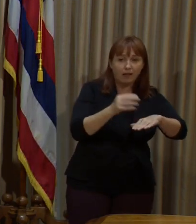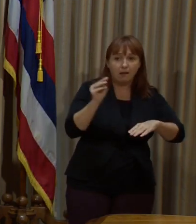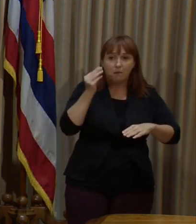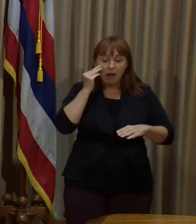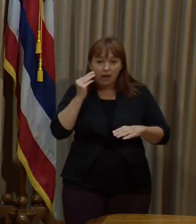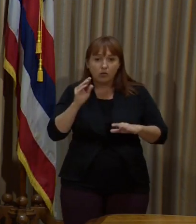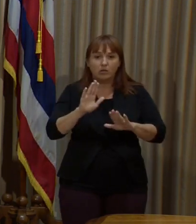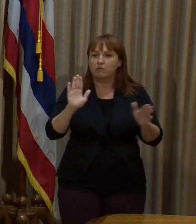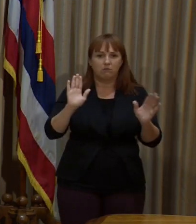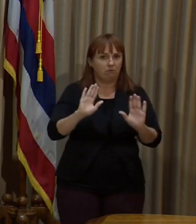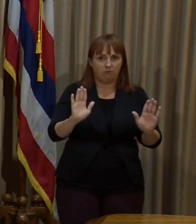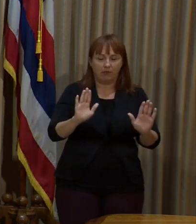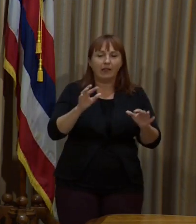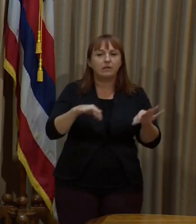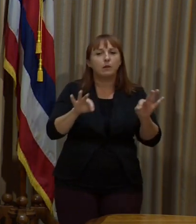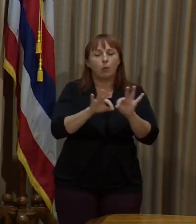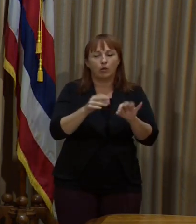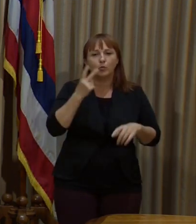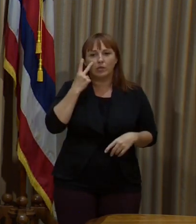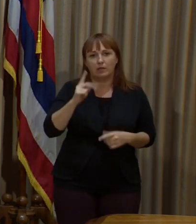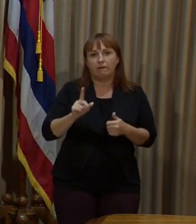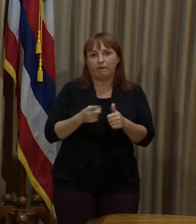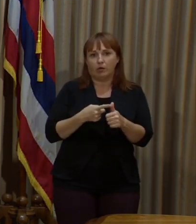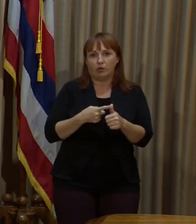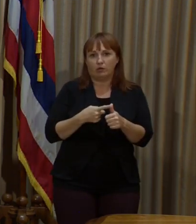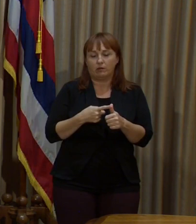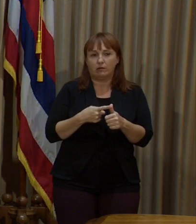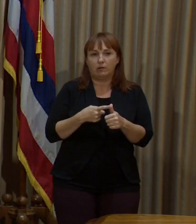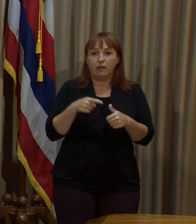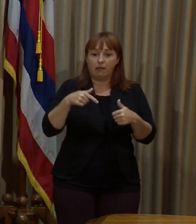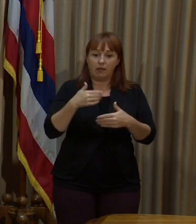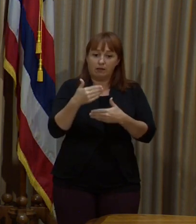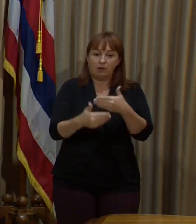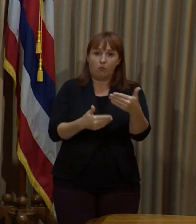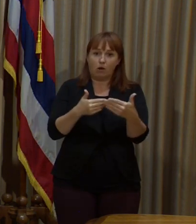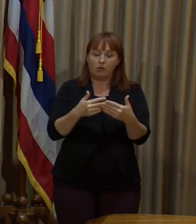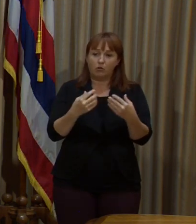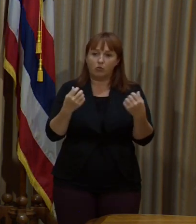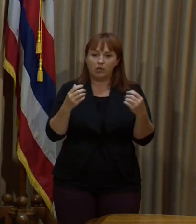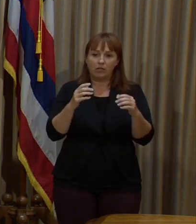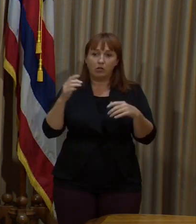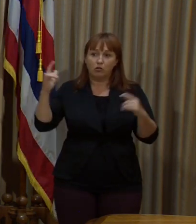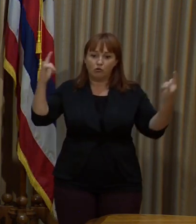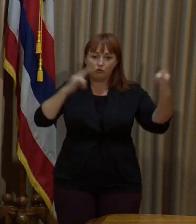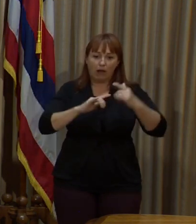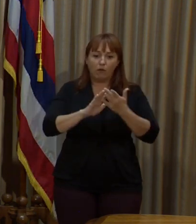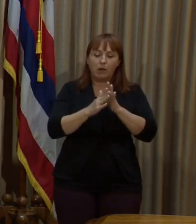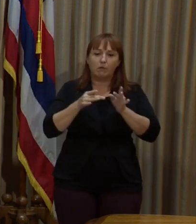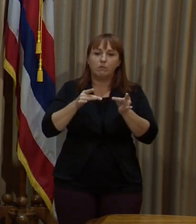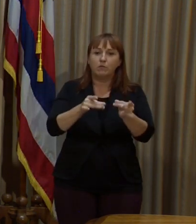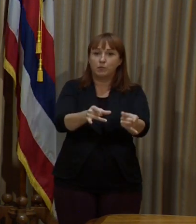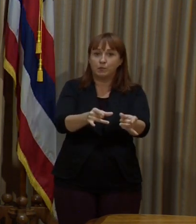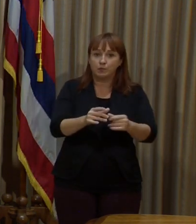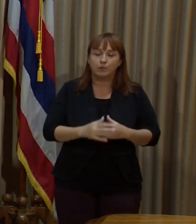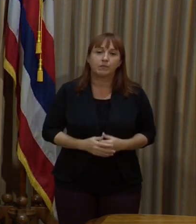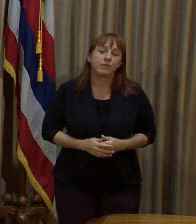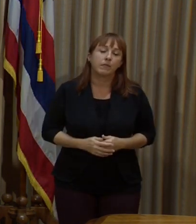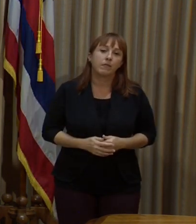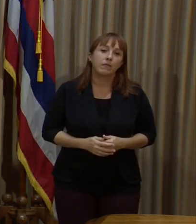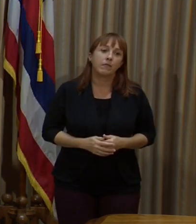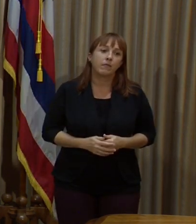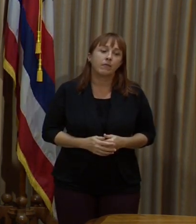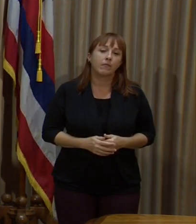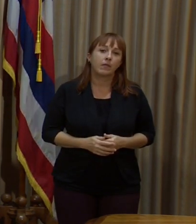mayors. That's very important because a big part of this process is to streamline travel. The next part is to know that we can